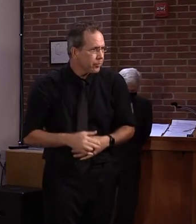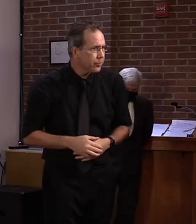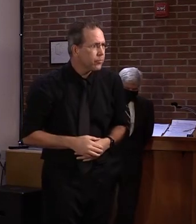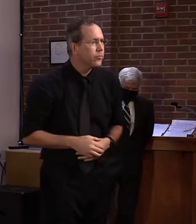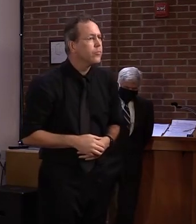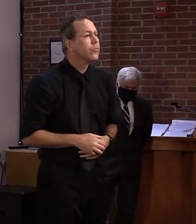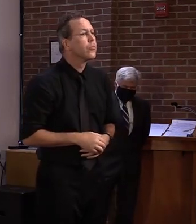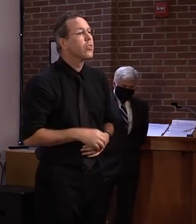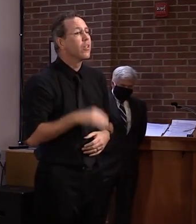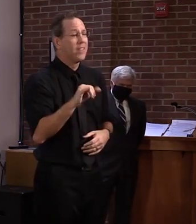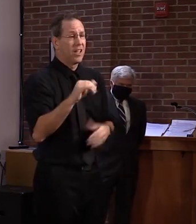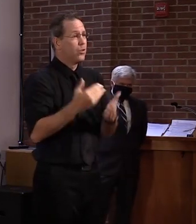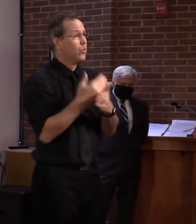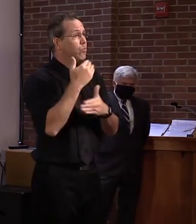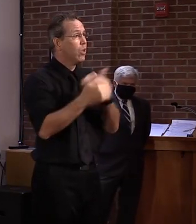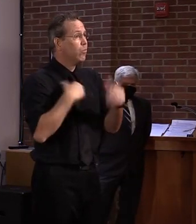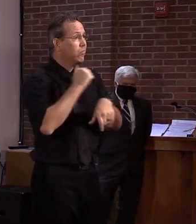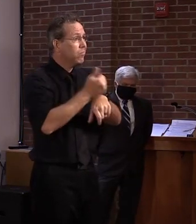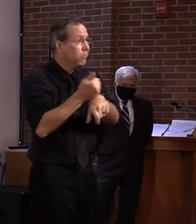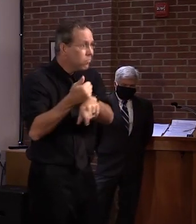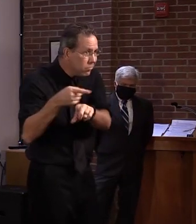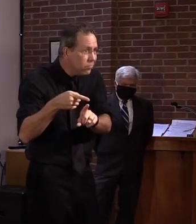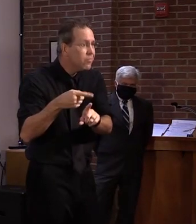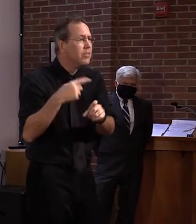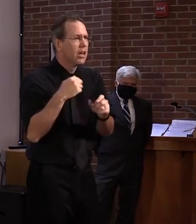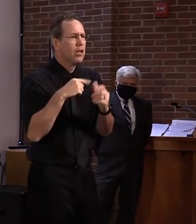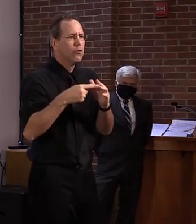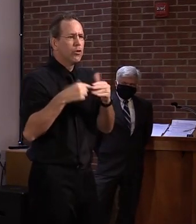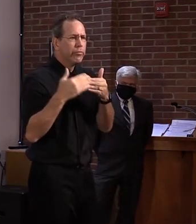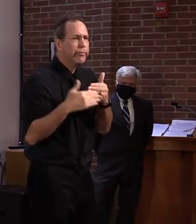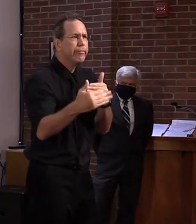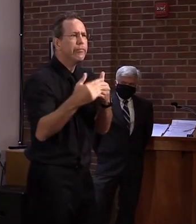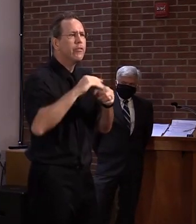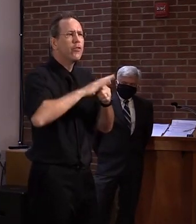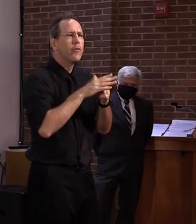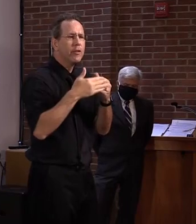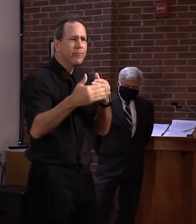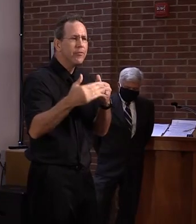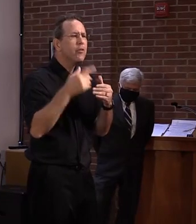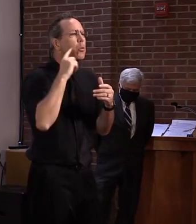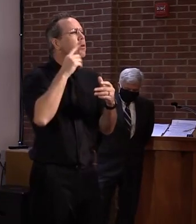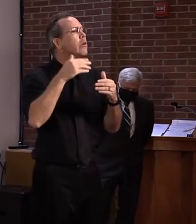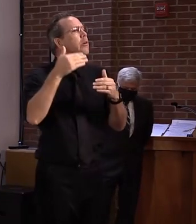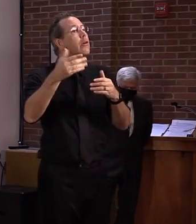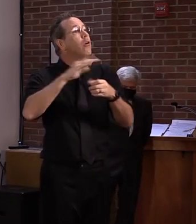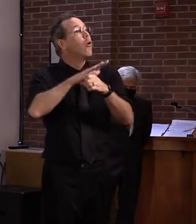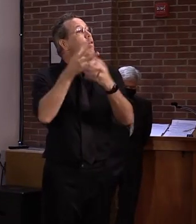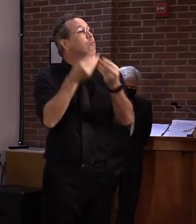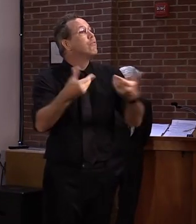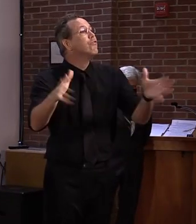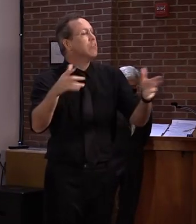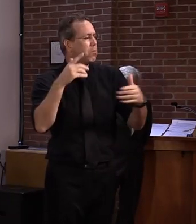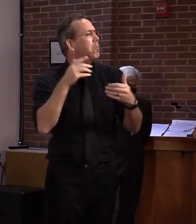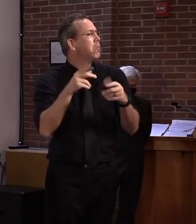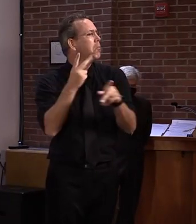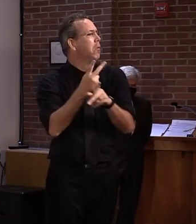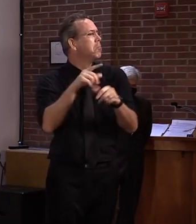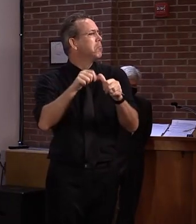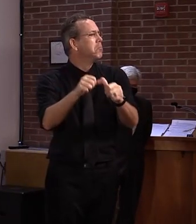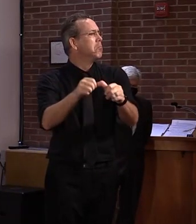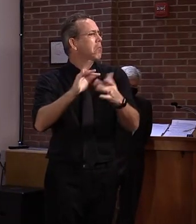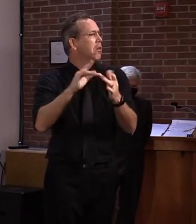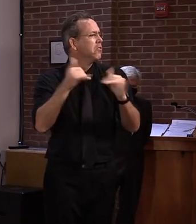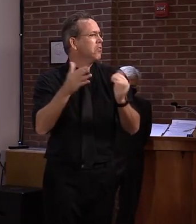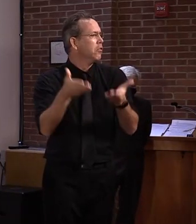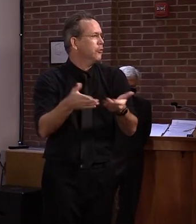solution during the COVID times, but it also means a new customer experience anytime you need to come and do business at the